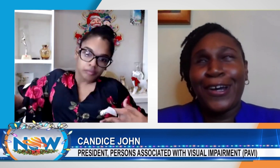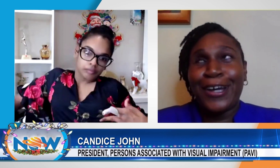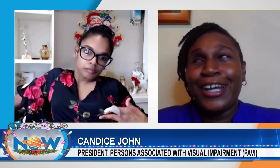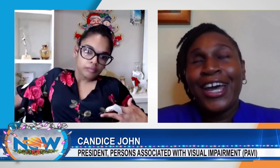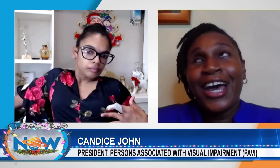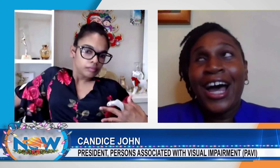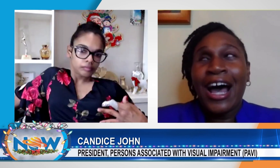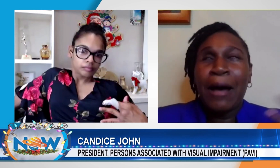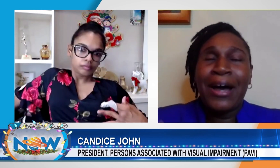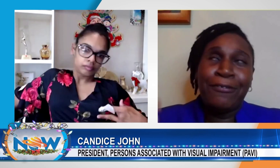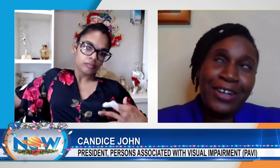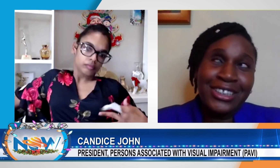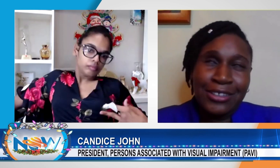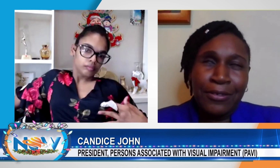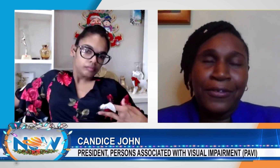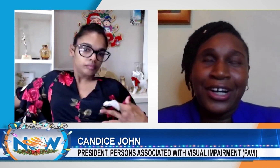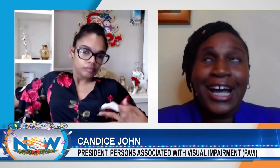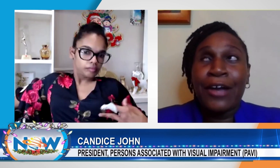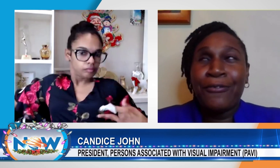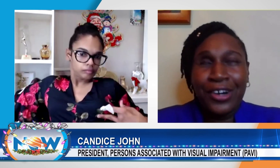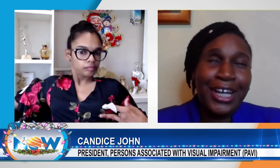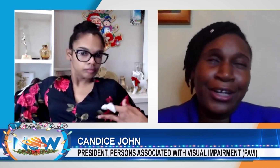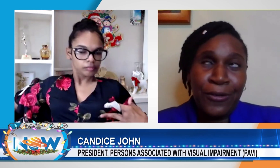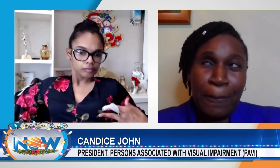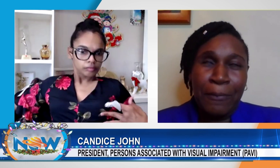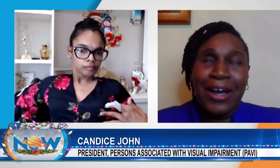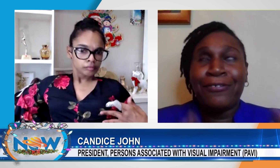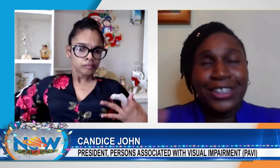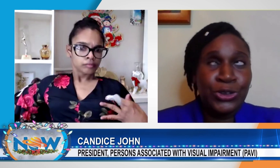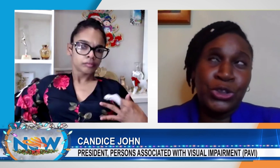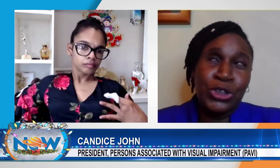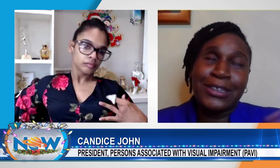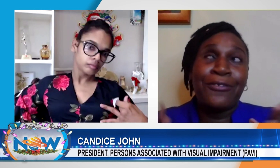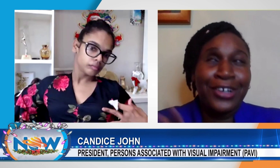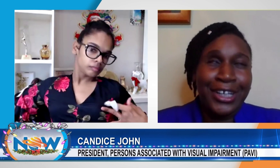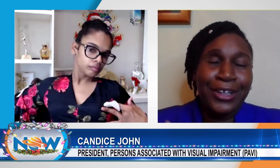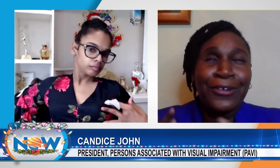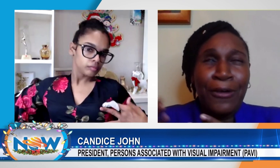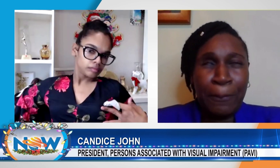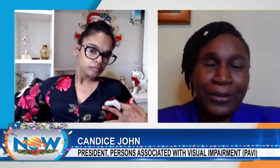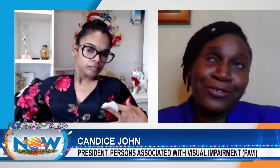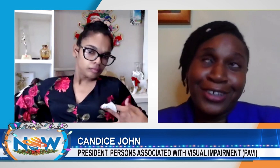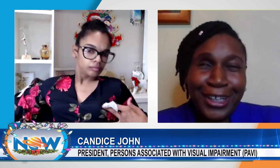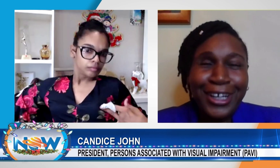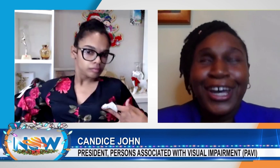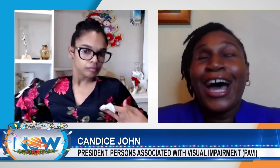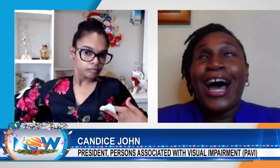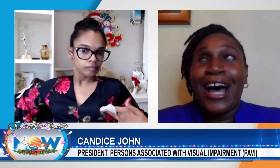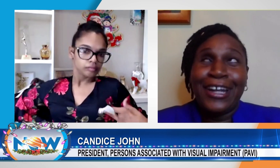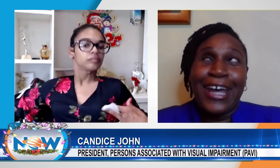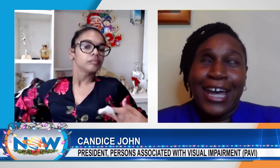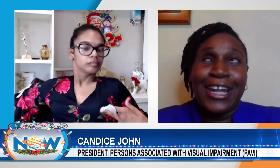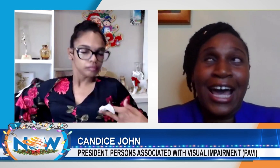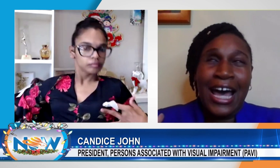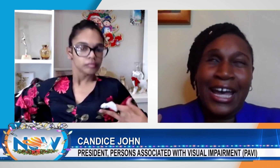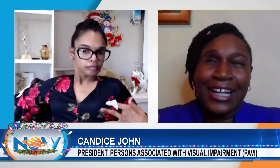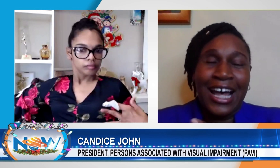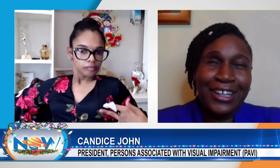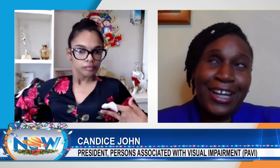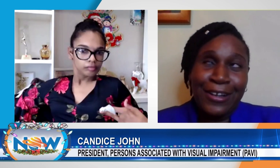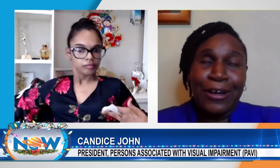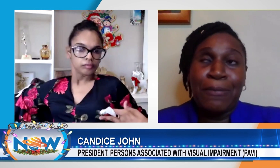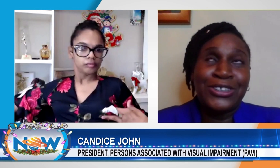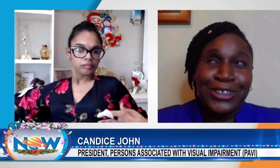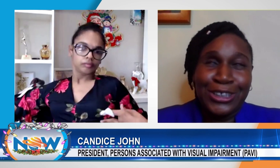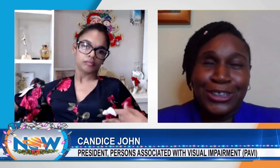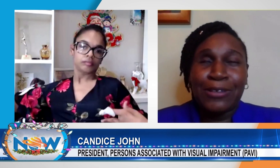education. My first work, I work in corp. My first two jobs, I work in corporate world. And then I